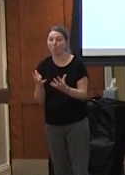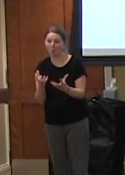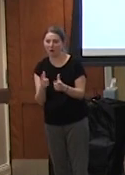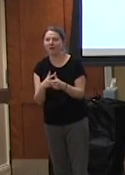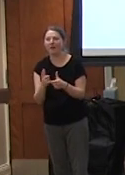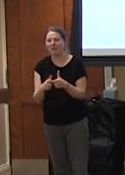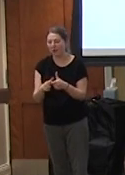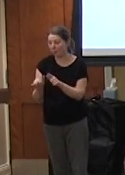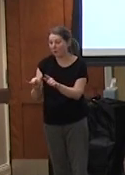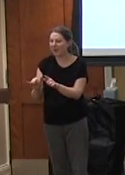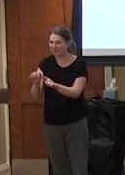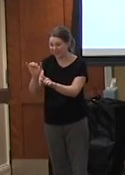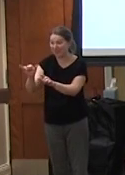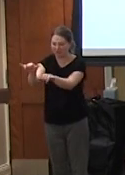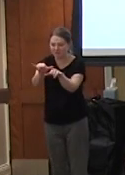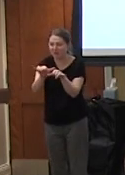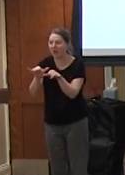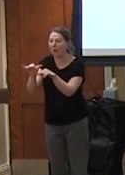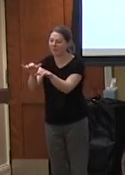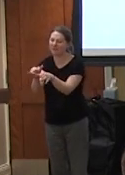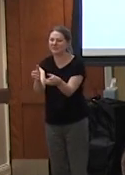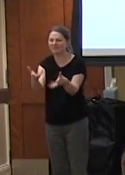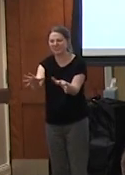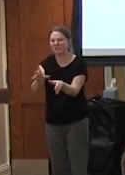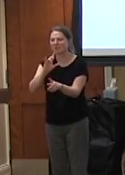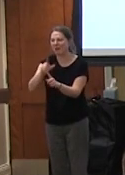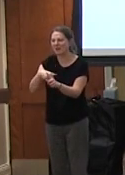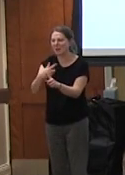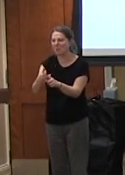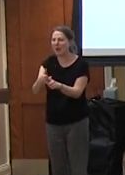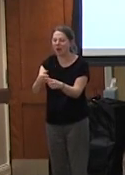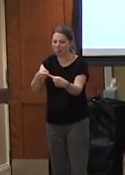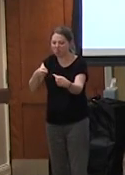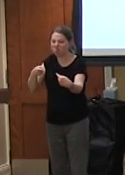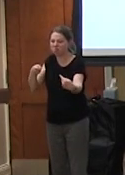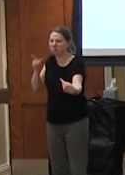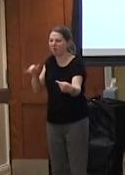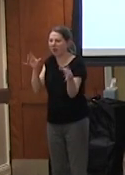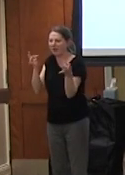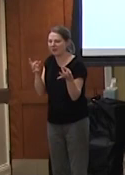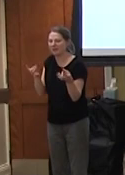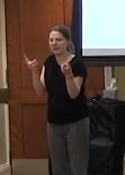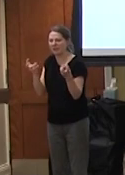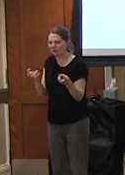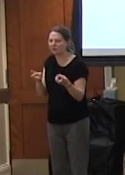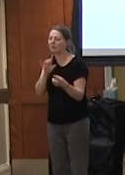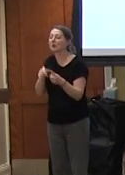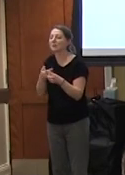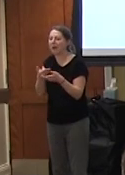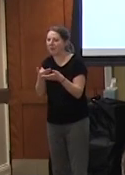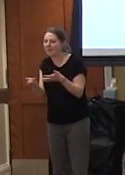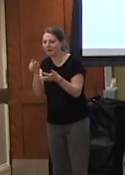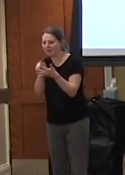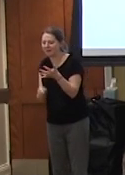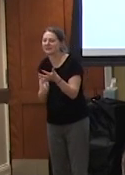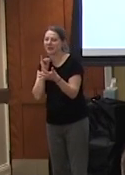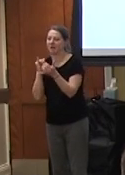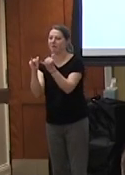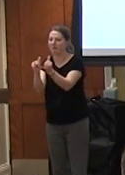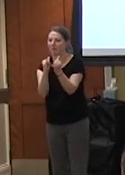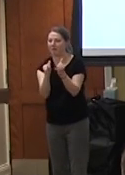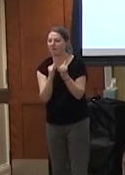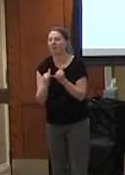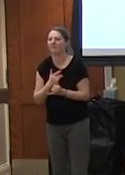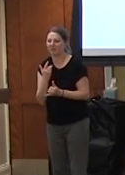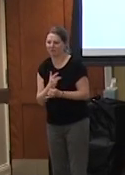actually make collective change stop talking about the things that divide us talk about the things that make us similar and i would add